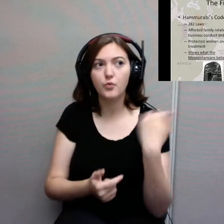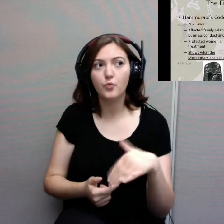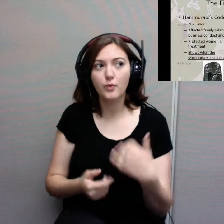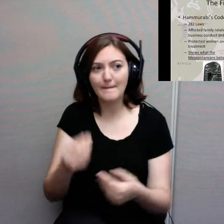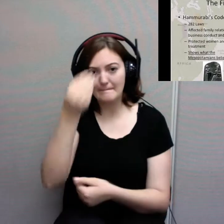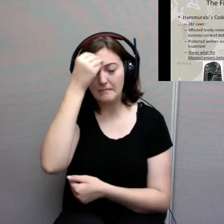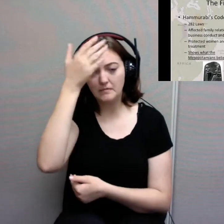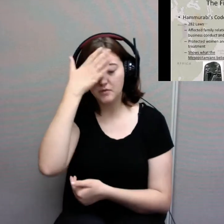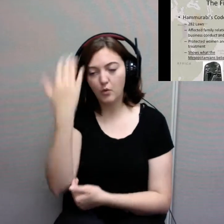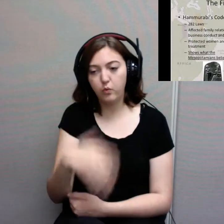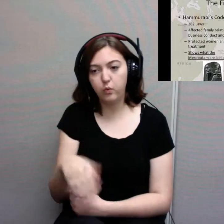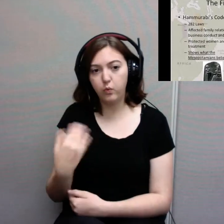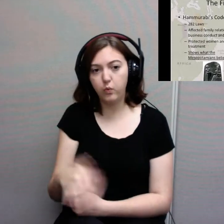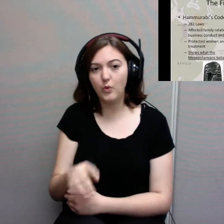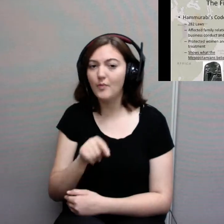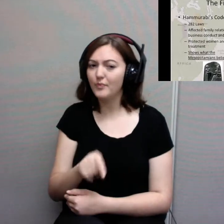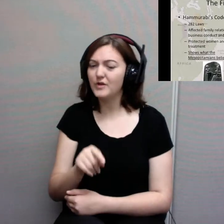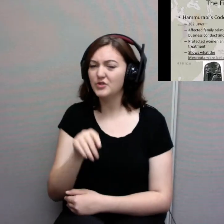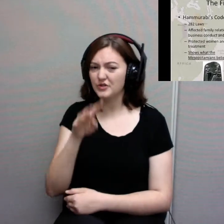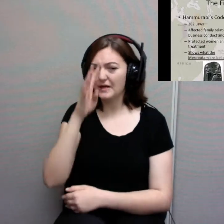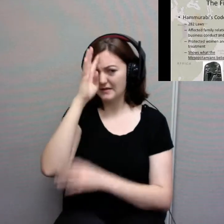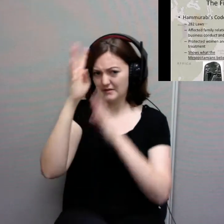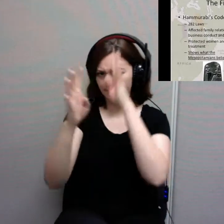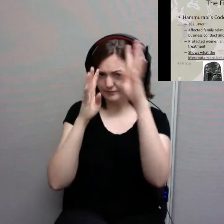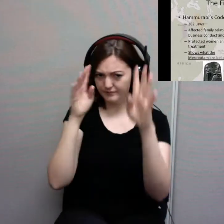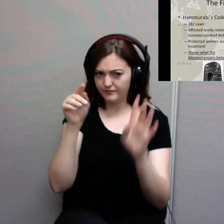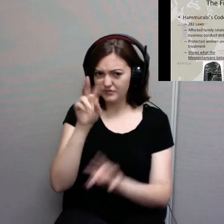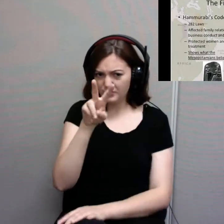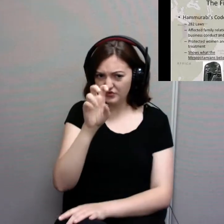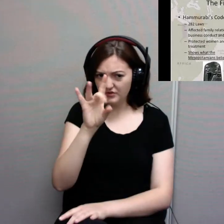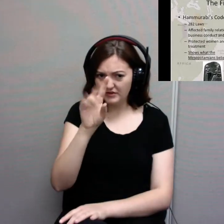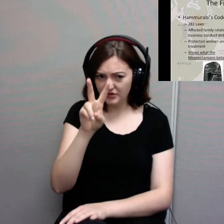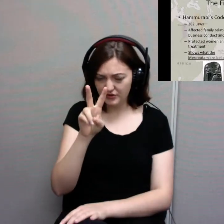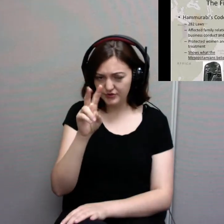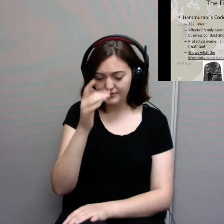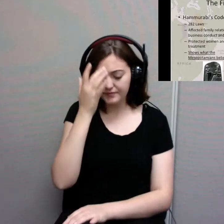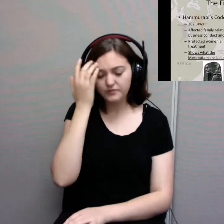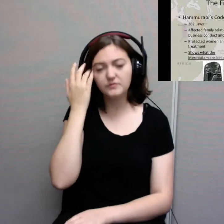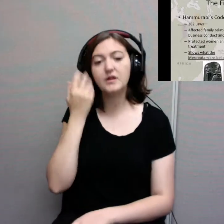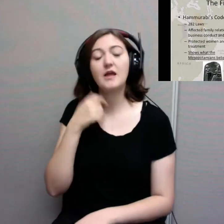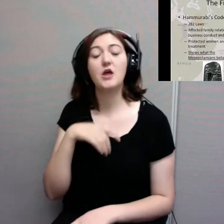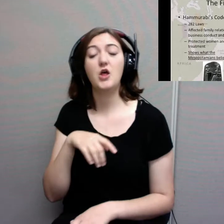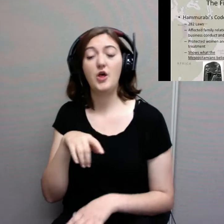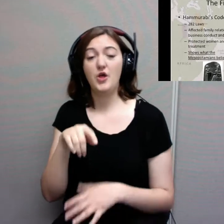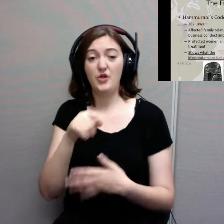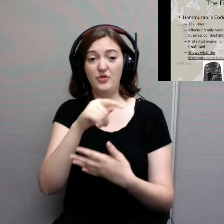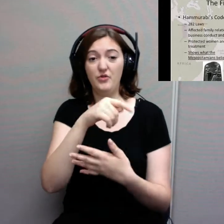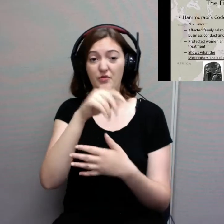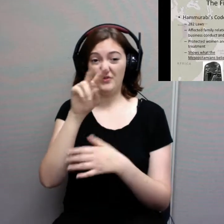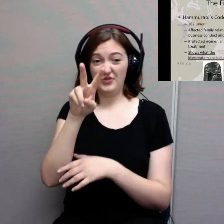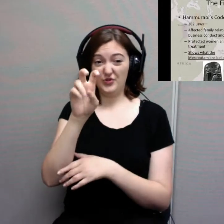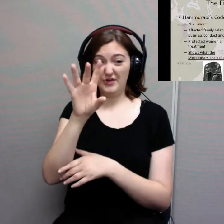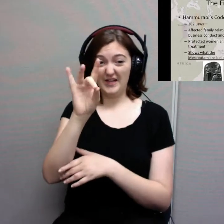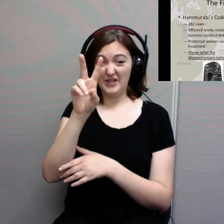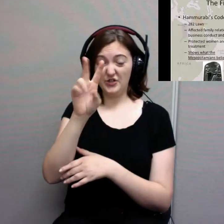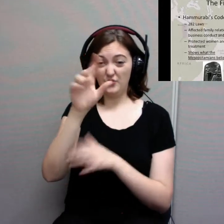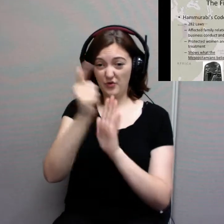a wide variety of aspects within Mesopotamian and Sumerian civilization.